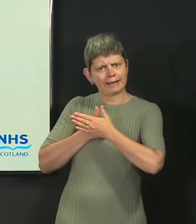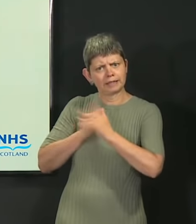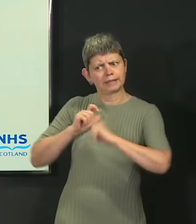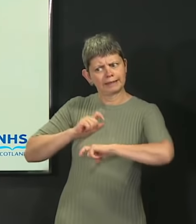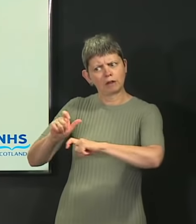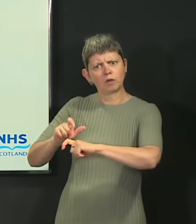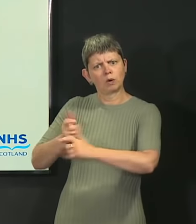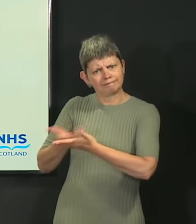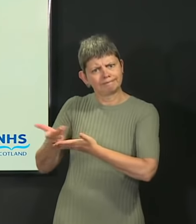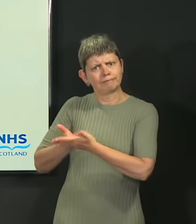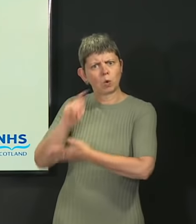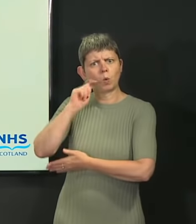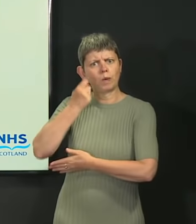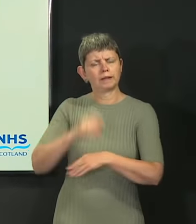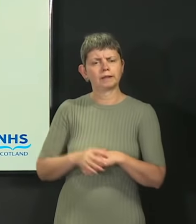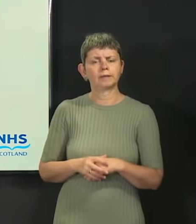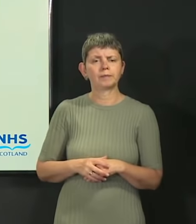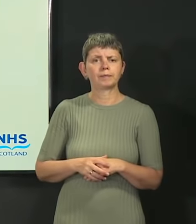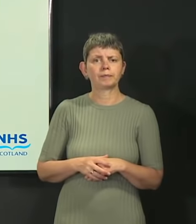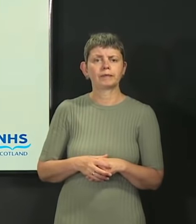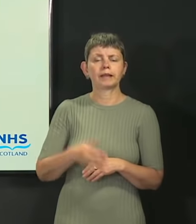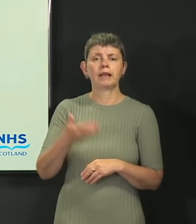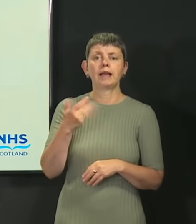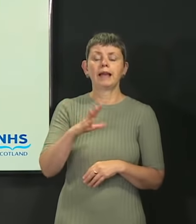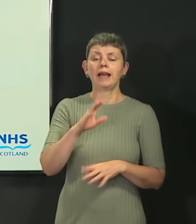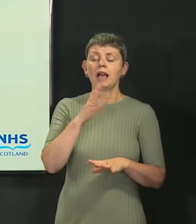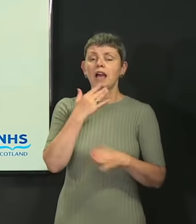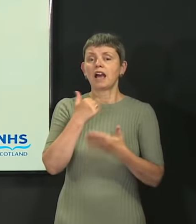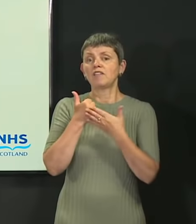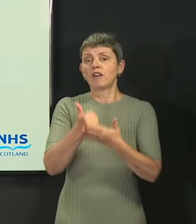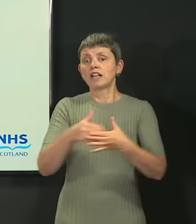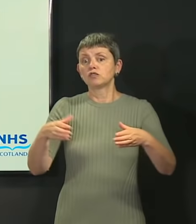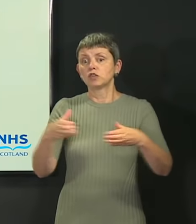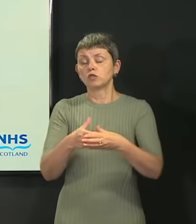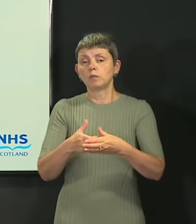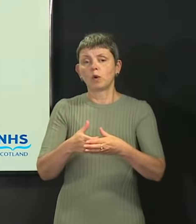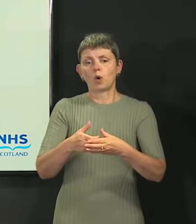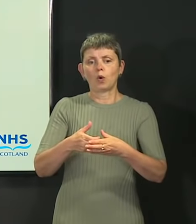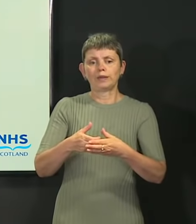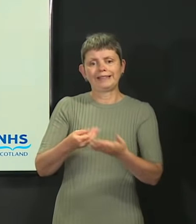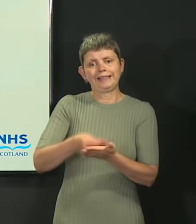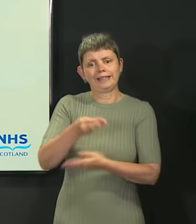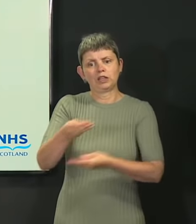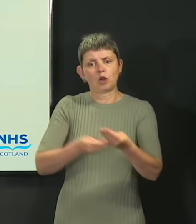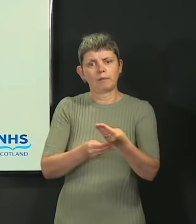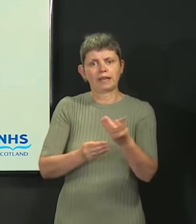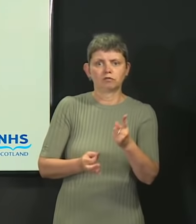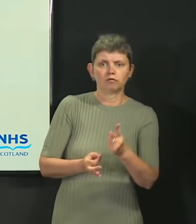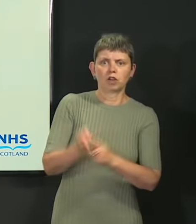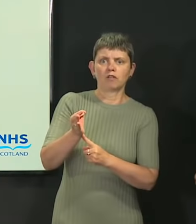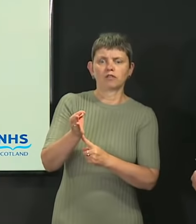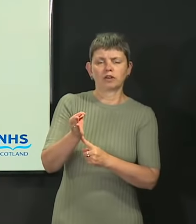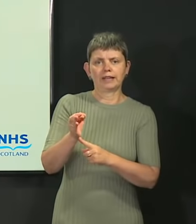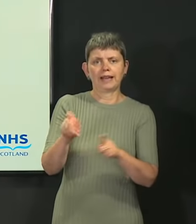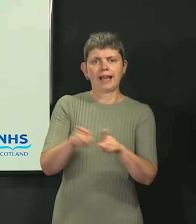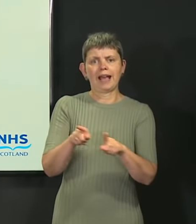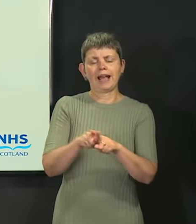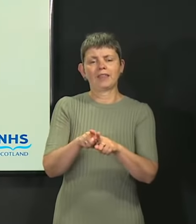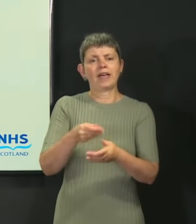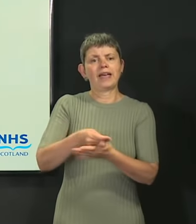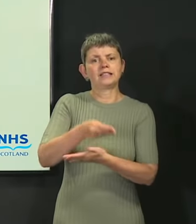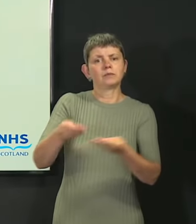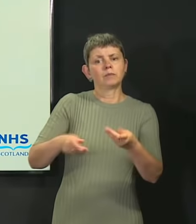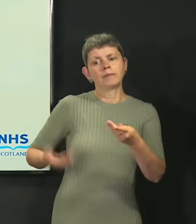published our responses to the Advisory Group for Economic Recovery and the Enterprise and Skills Strategic Board reports.